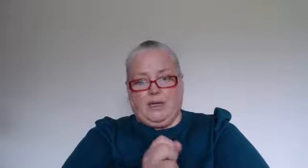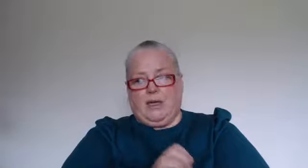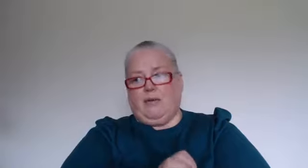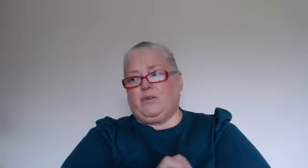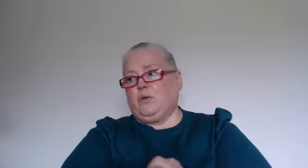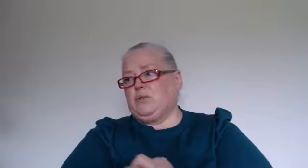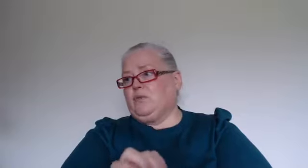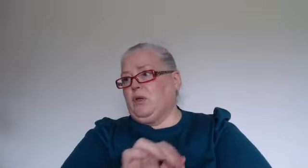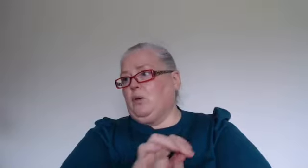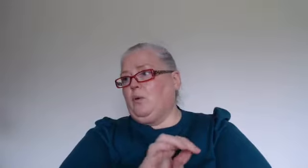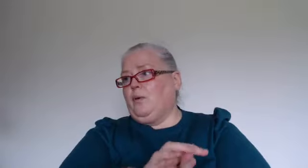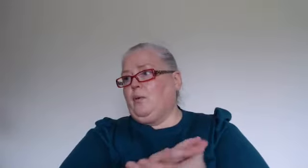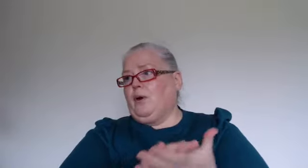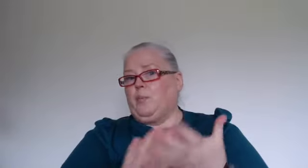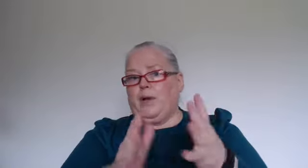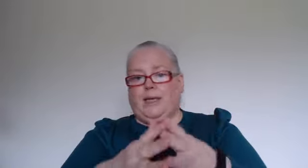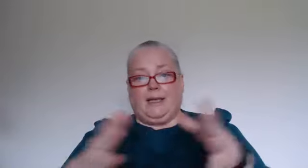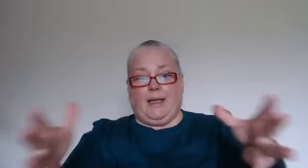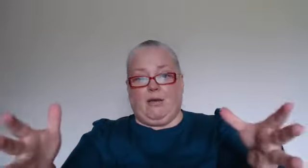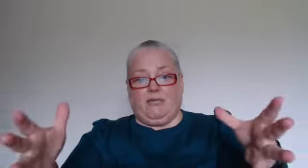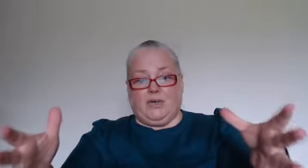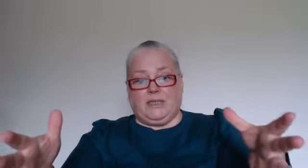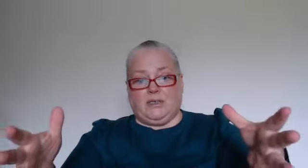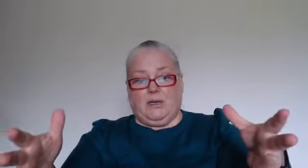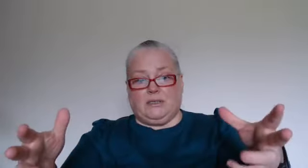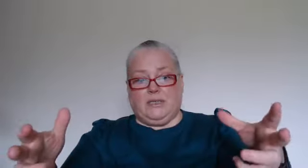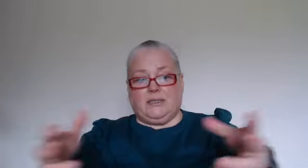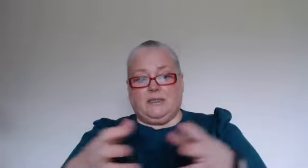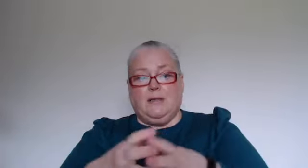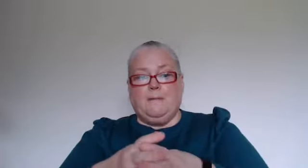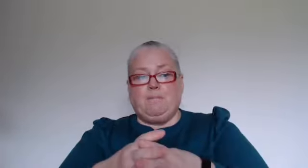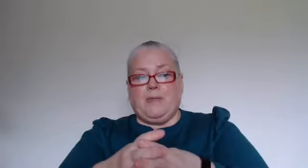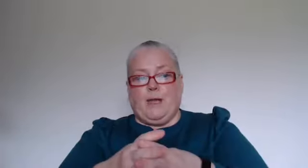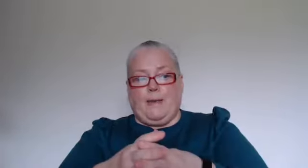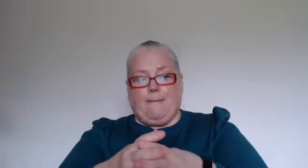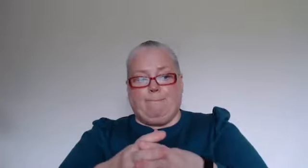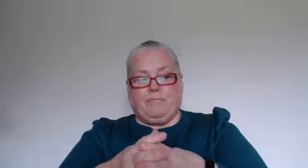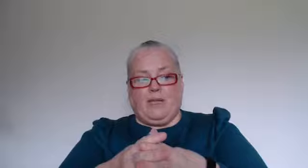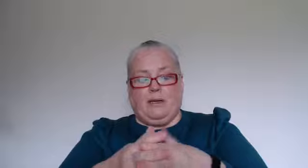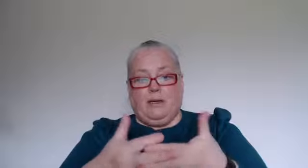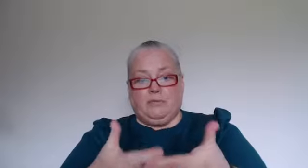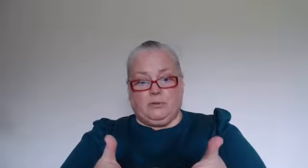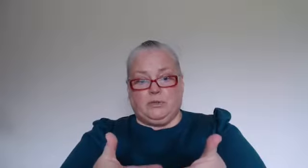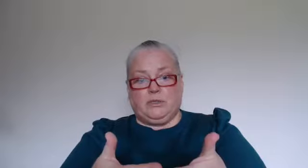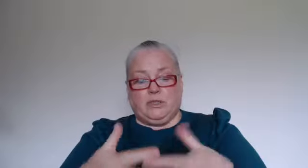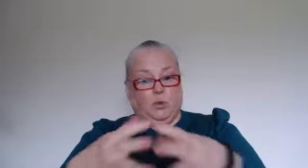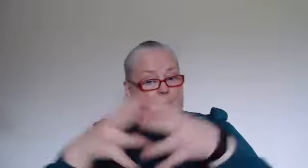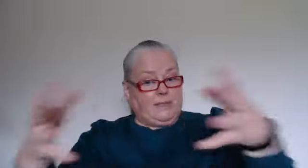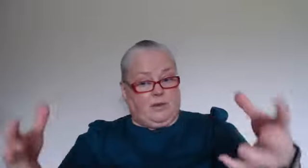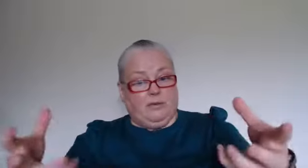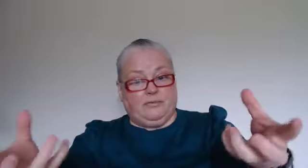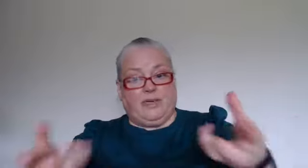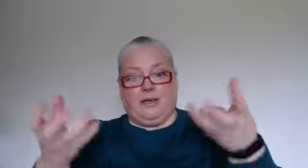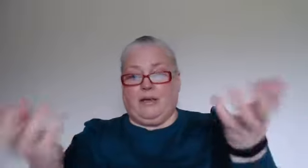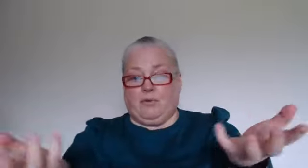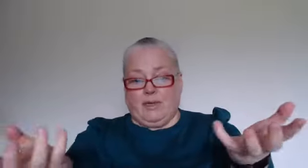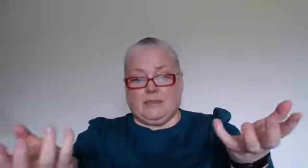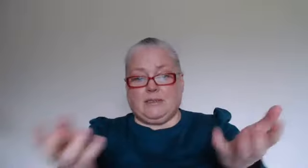and for those of you who are breaking now for easter holidays um have a good two weeks off and have a rest